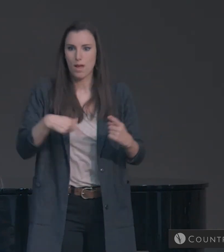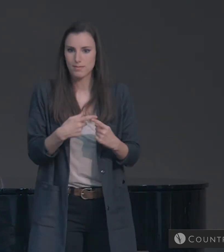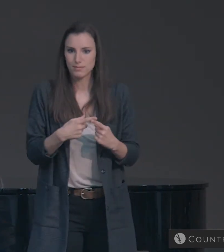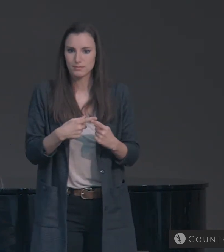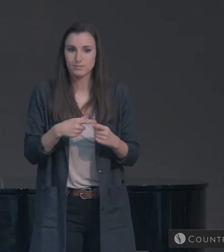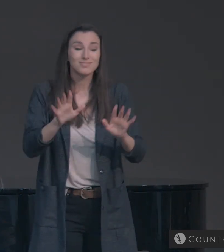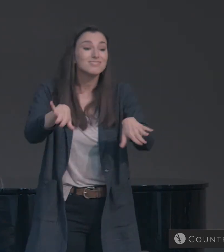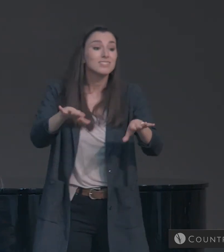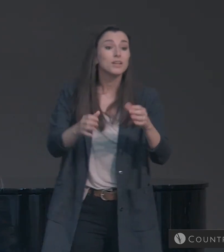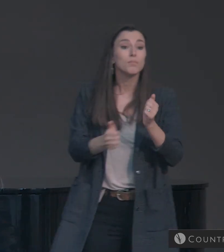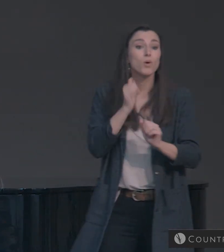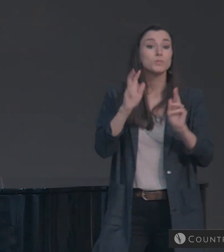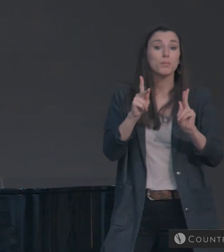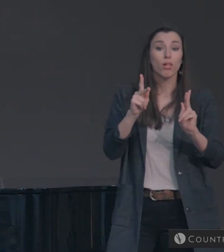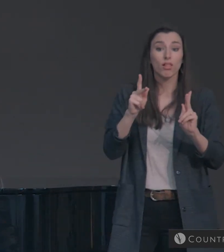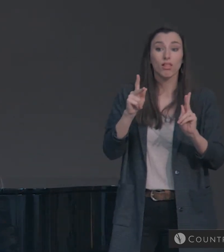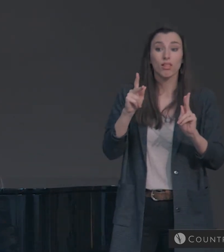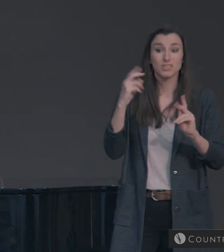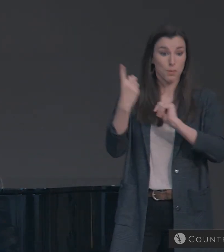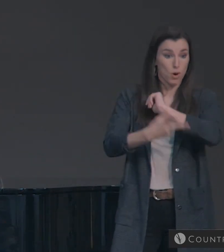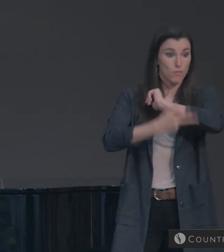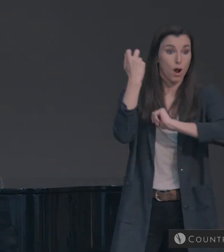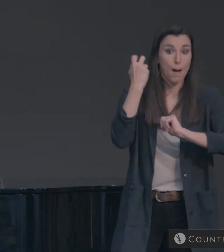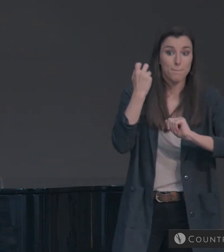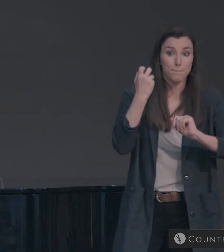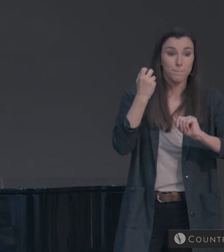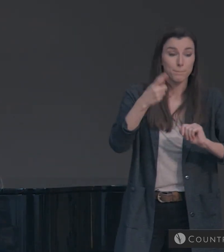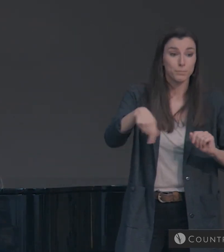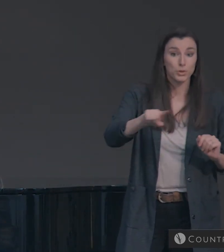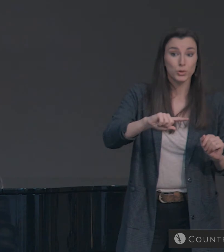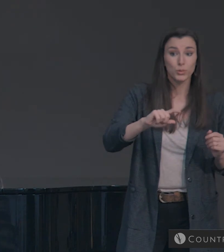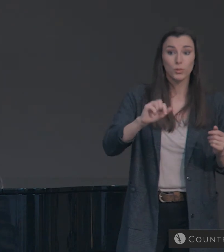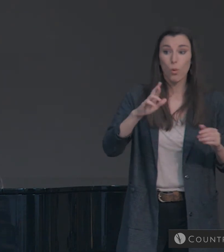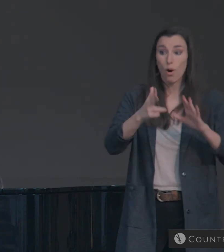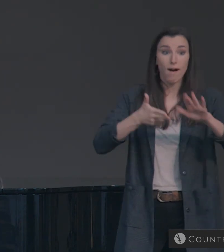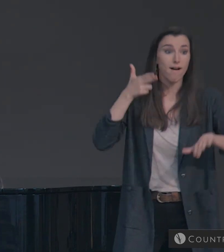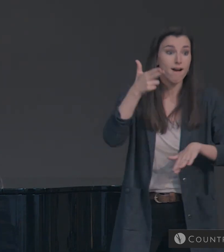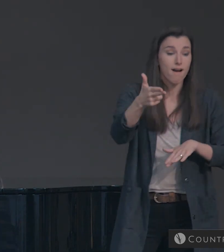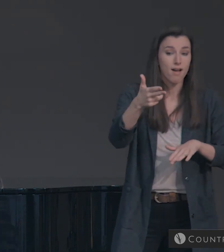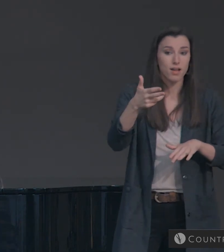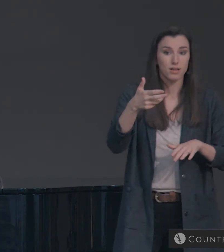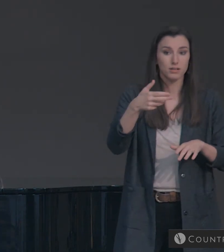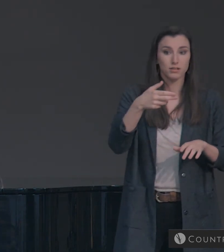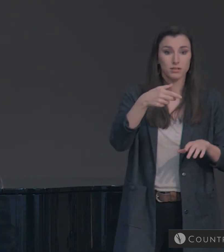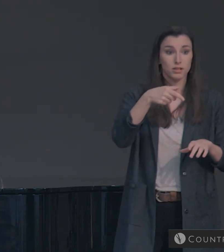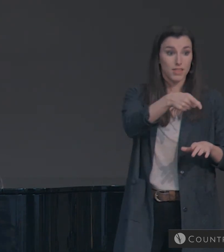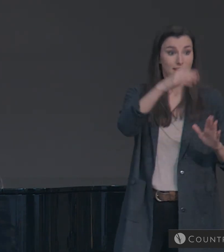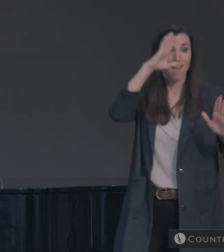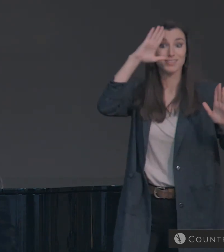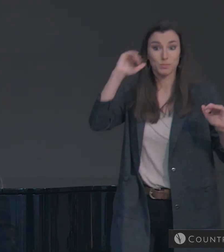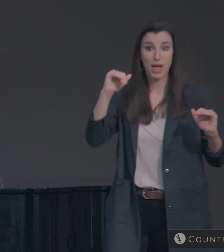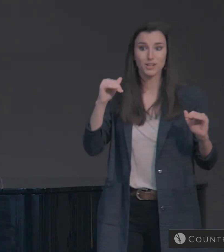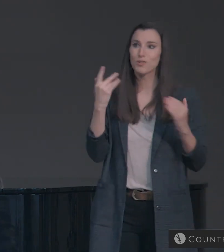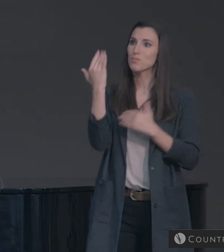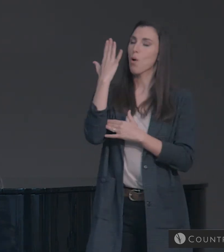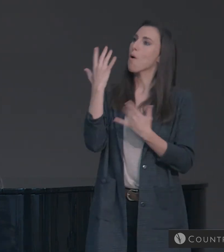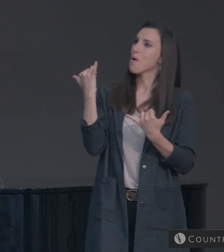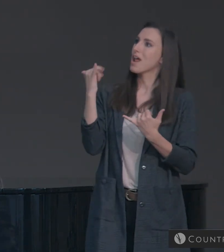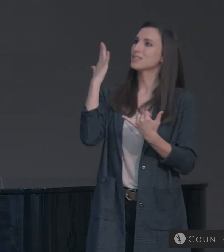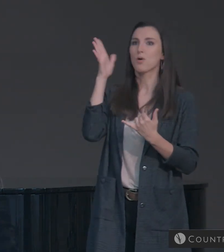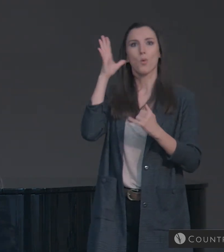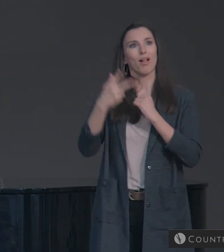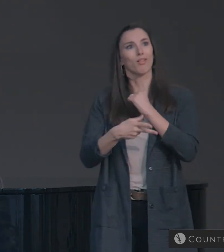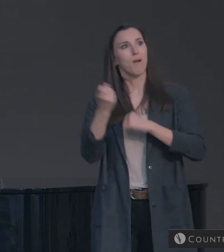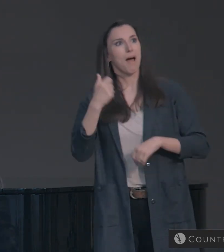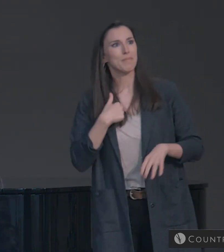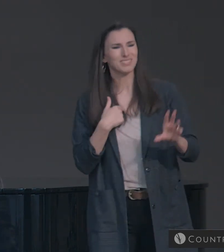are robbed on the street or at gunpoint never see it coming. In